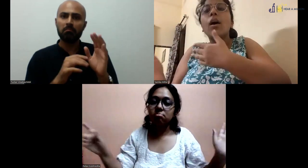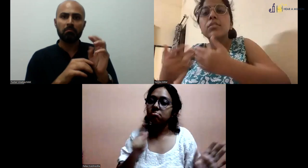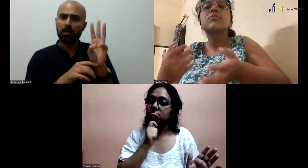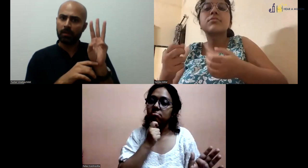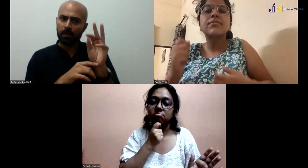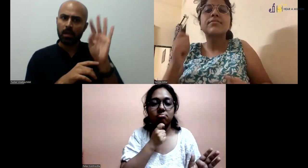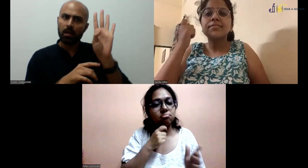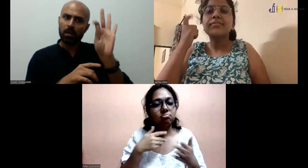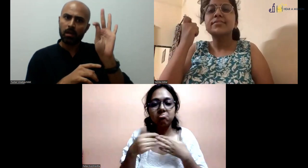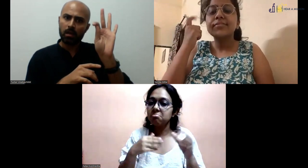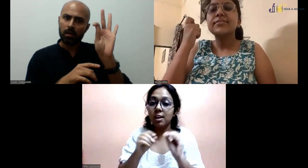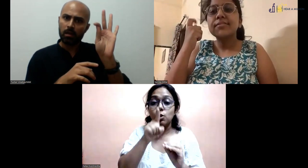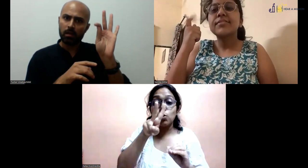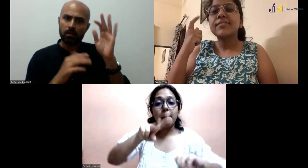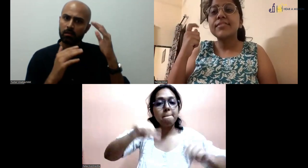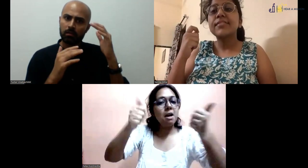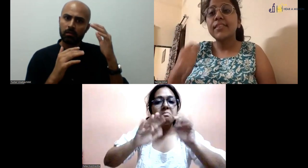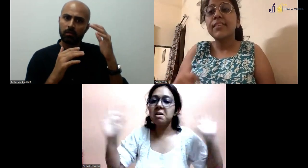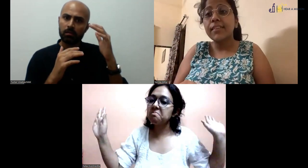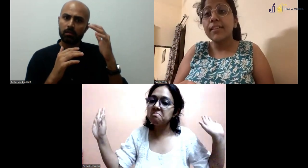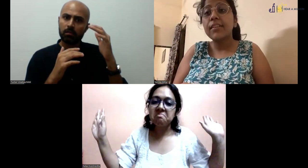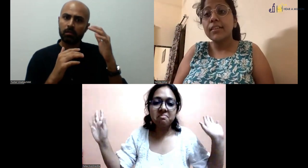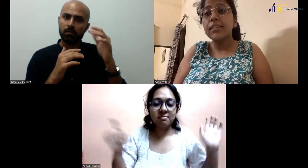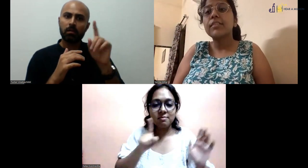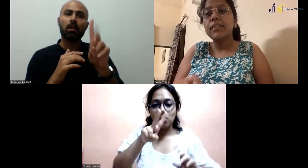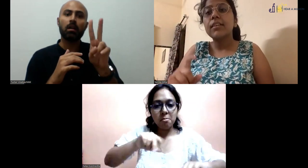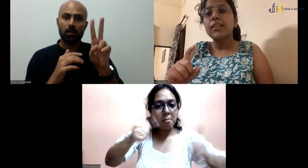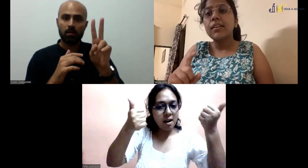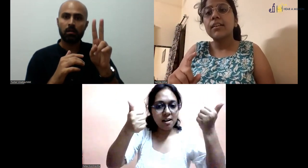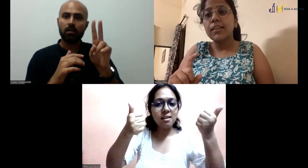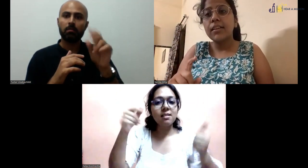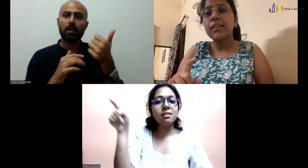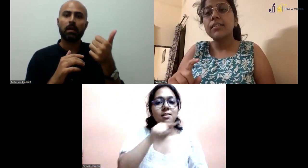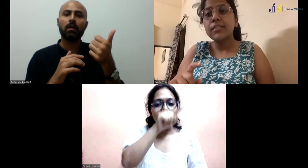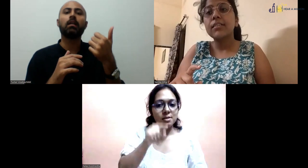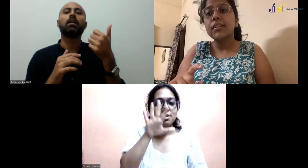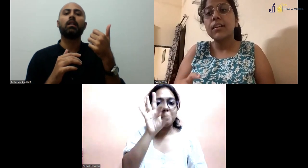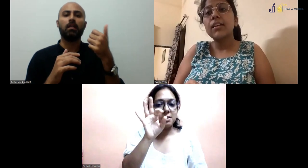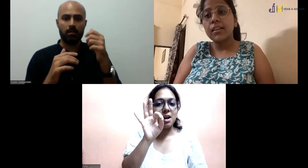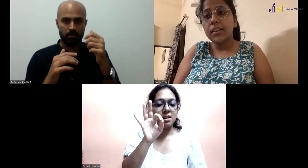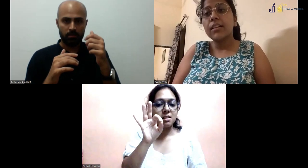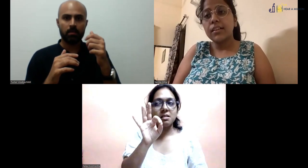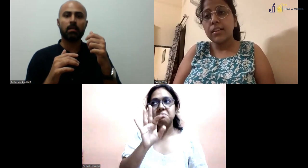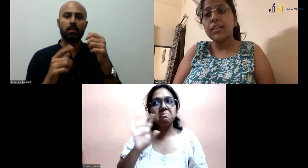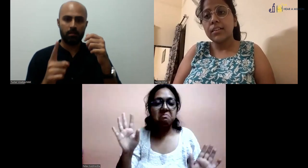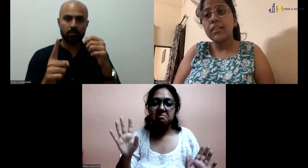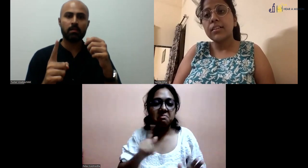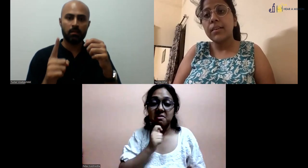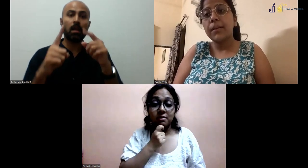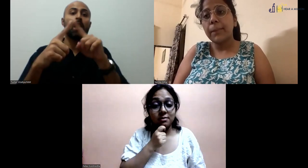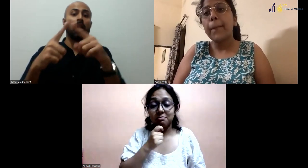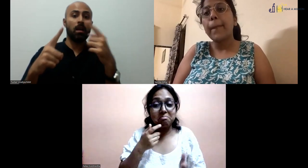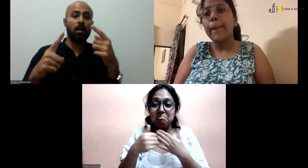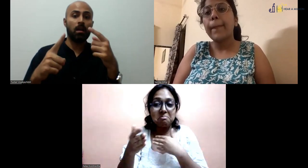So there is no age criteria anyone can apply for it. You just need to be 12th pass and then you can apply for it. you